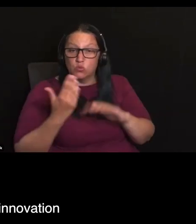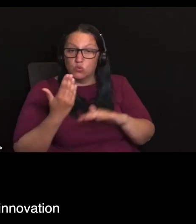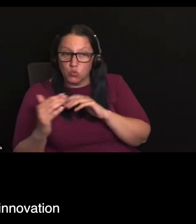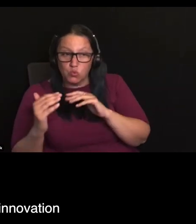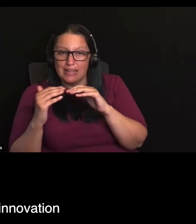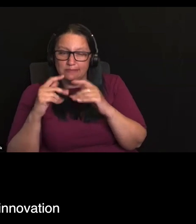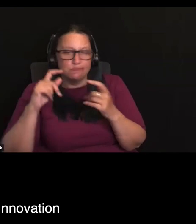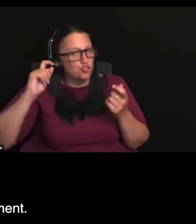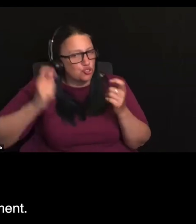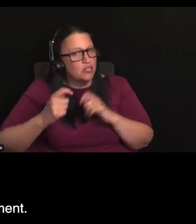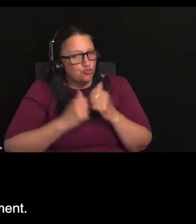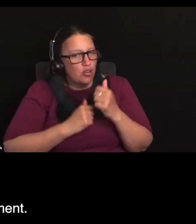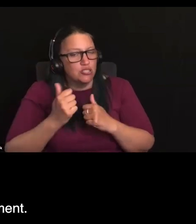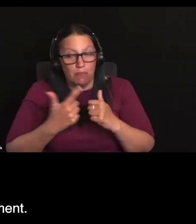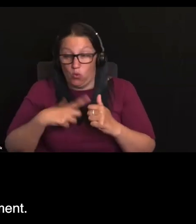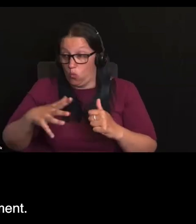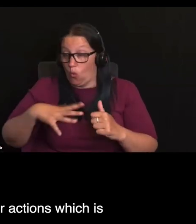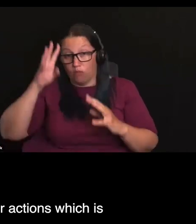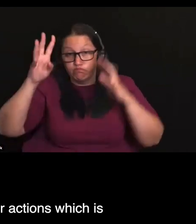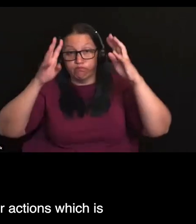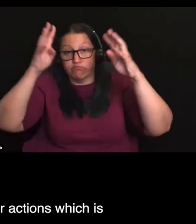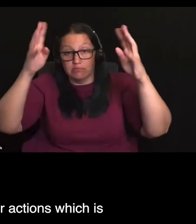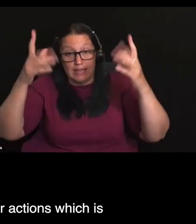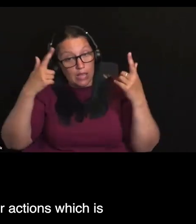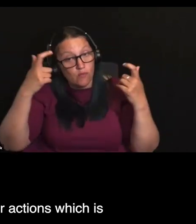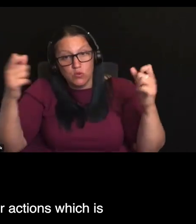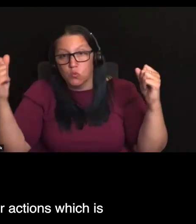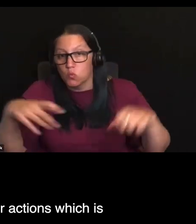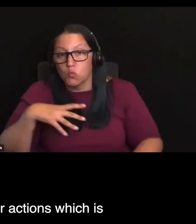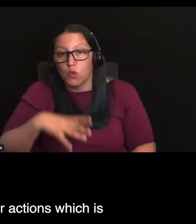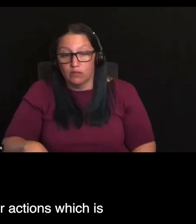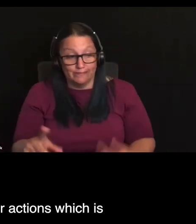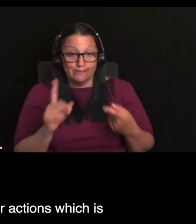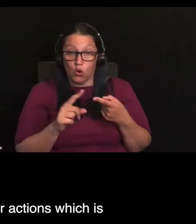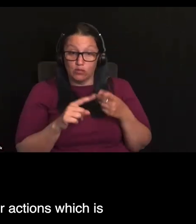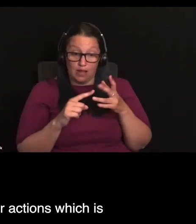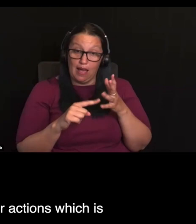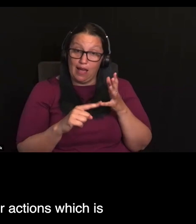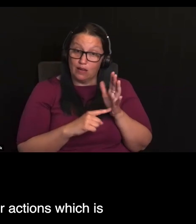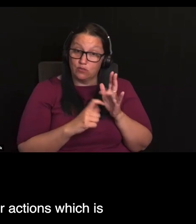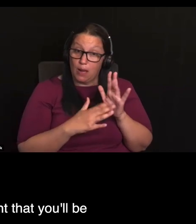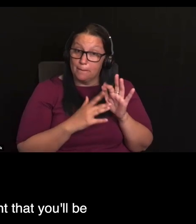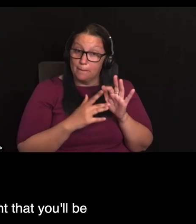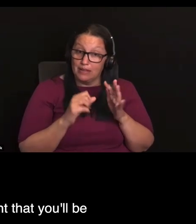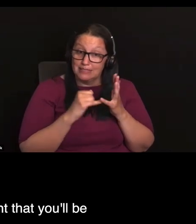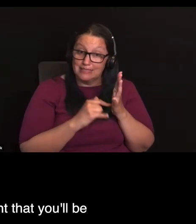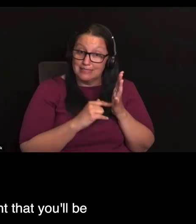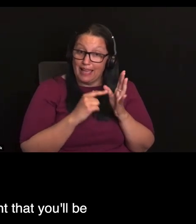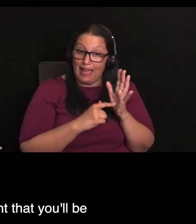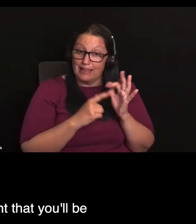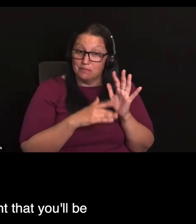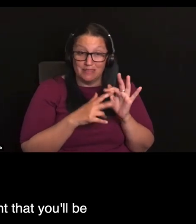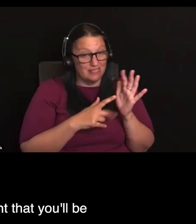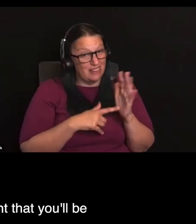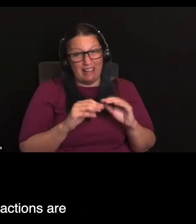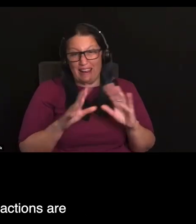that level of innovation in our outcome statement. So when we then drop down to our actions, what we've, so which is the what, the outcome statement